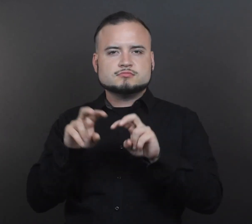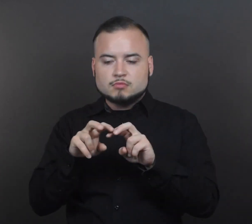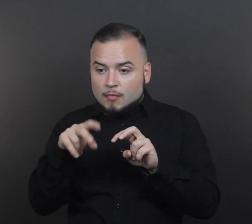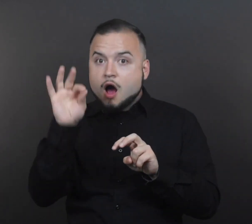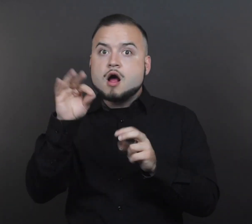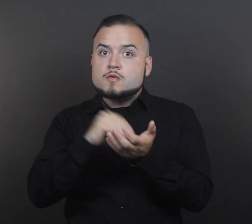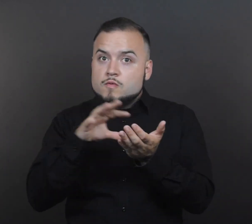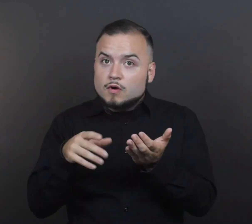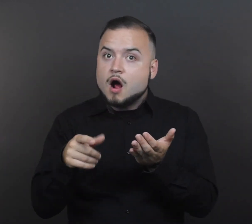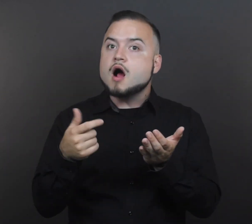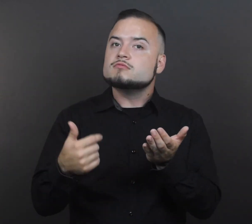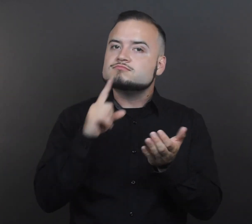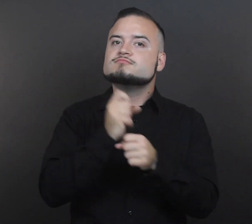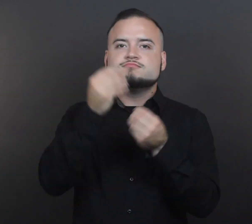as their home language. 12.